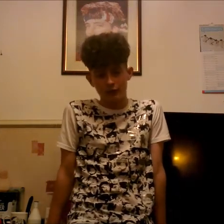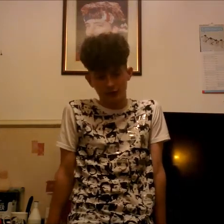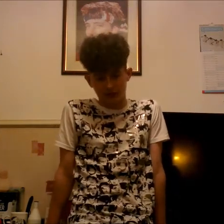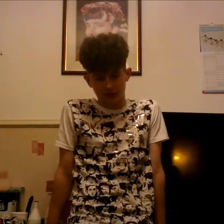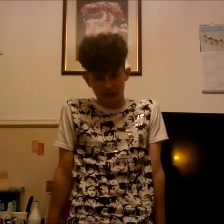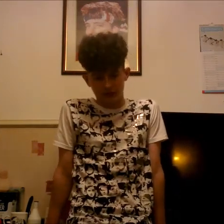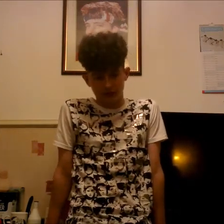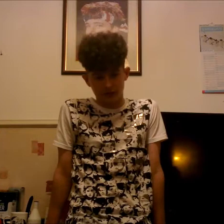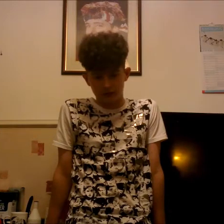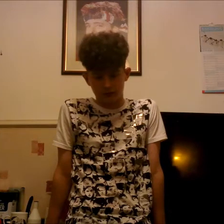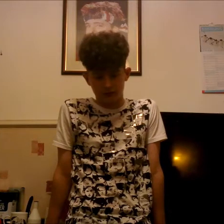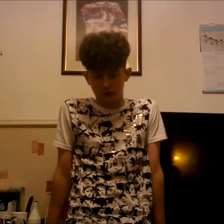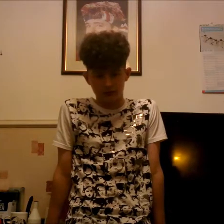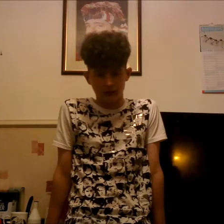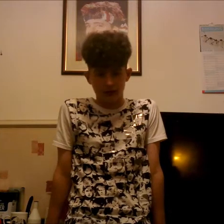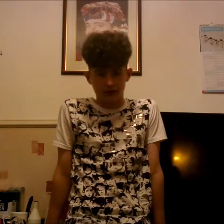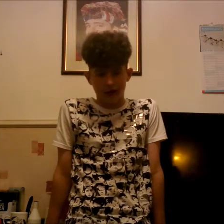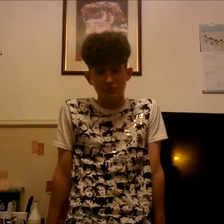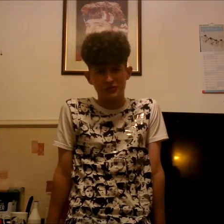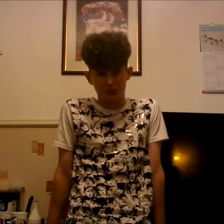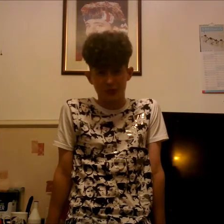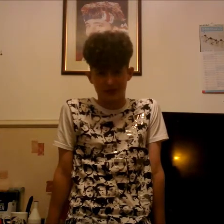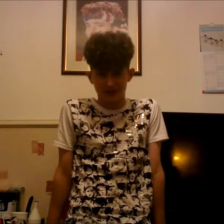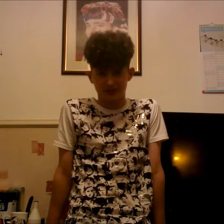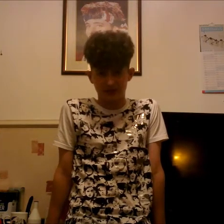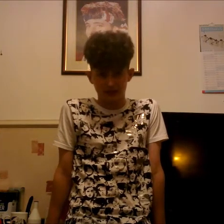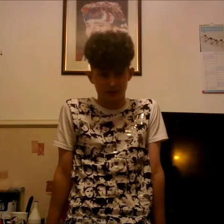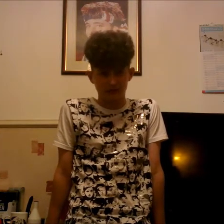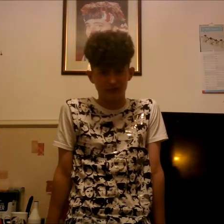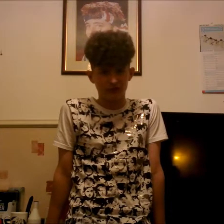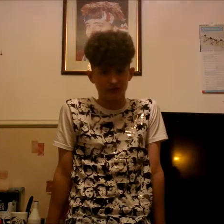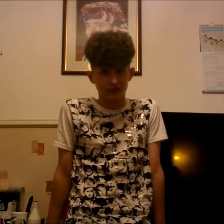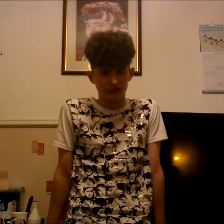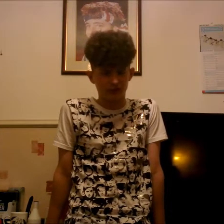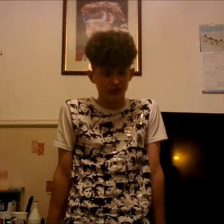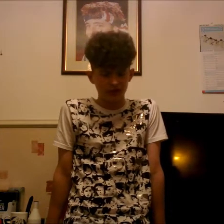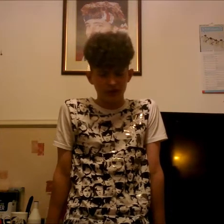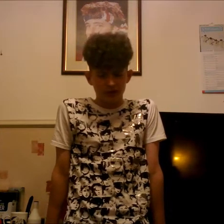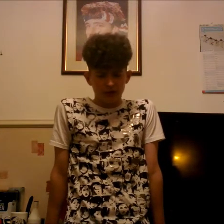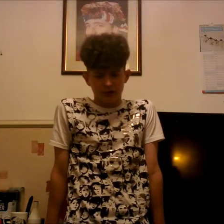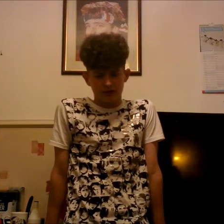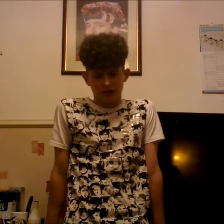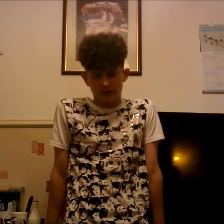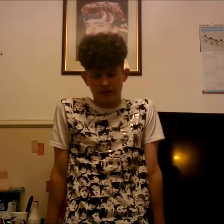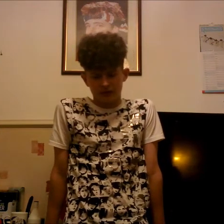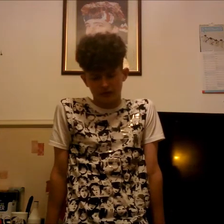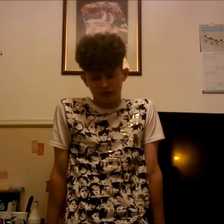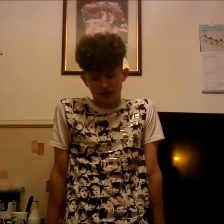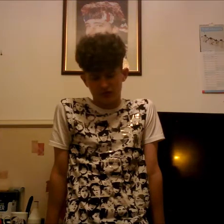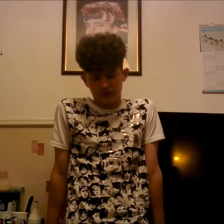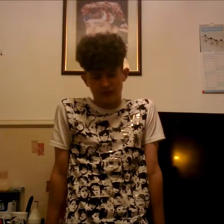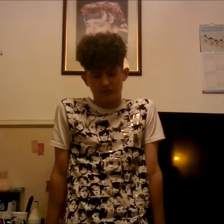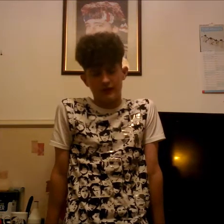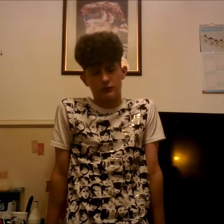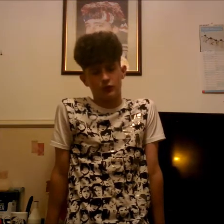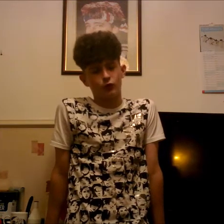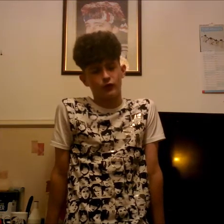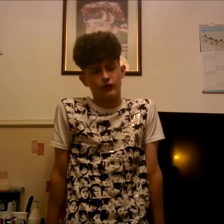like oh i was a stupid kid like really stupid and and she went right we're not going to